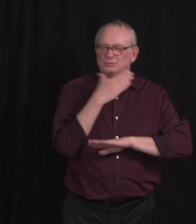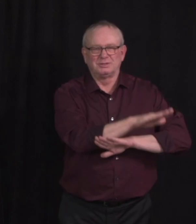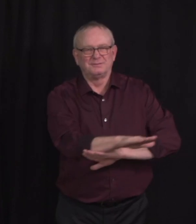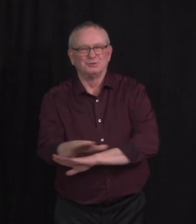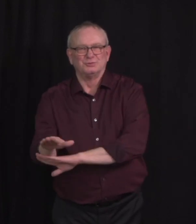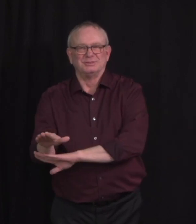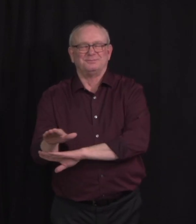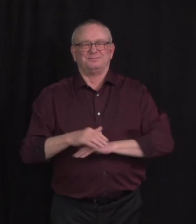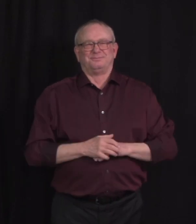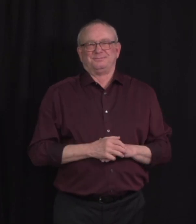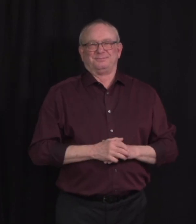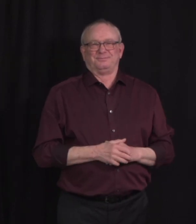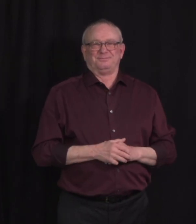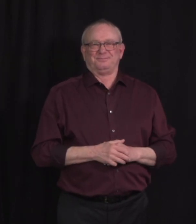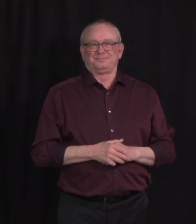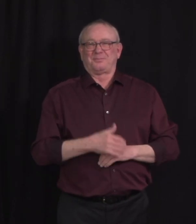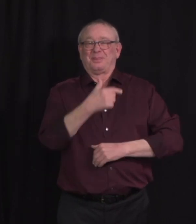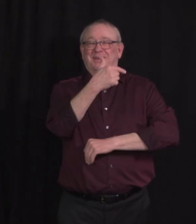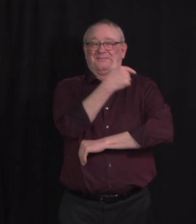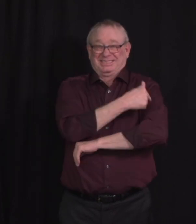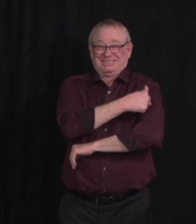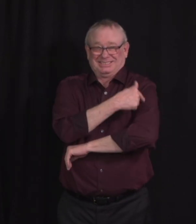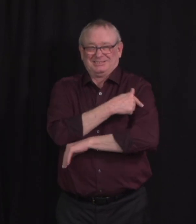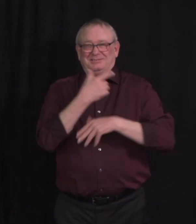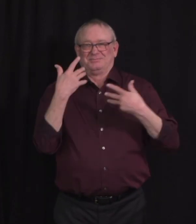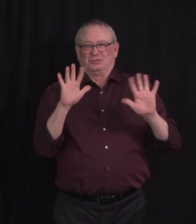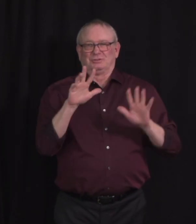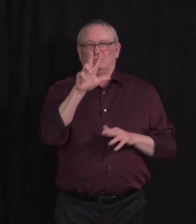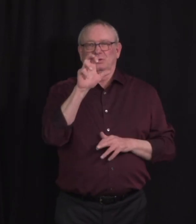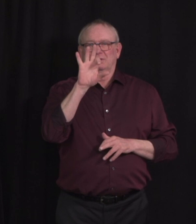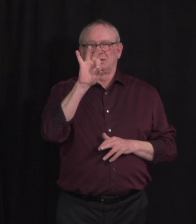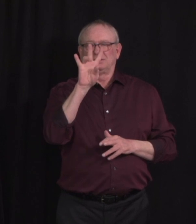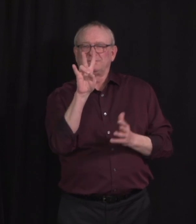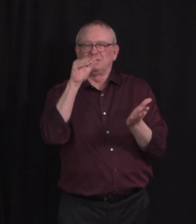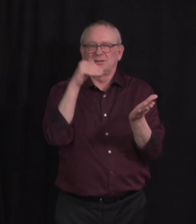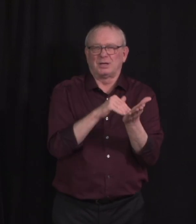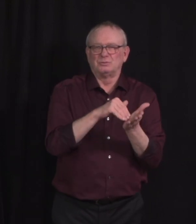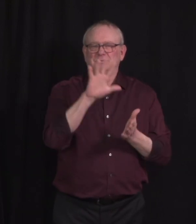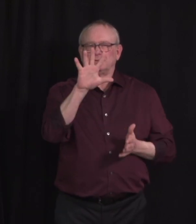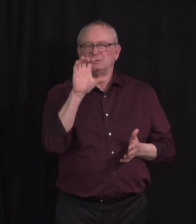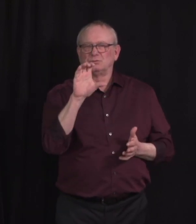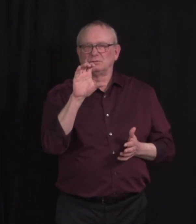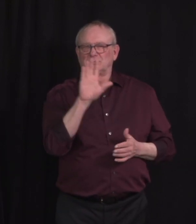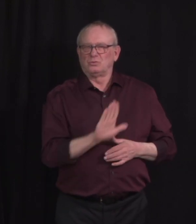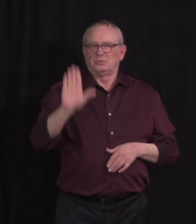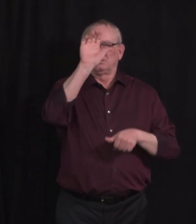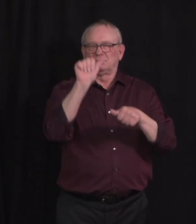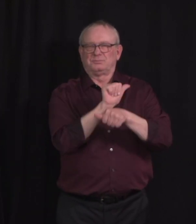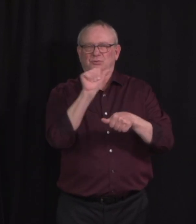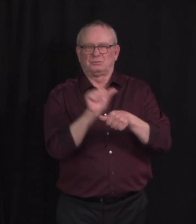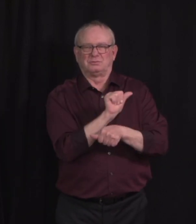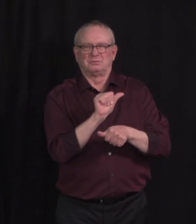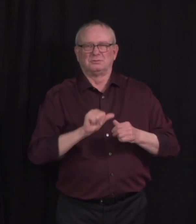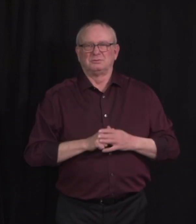We have now administered more than 397,500 doses of vaccine in our province. I want to